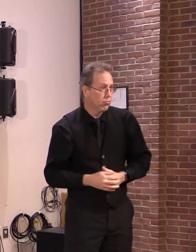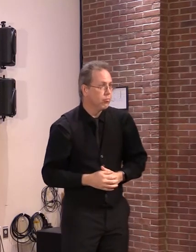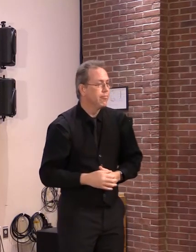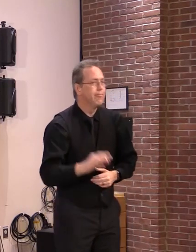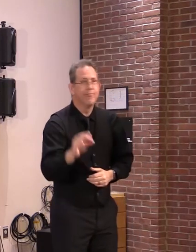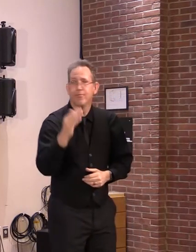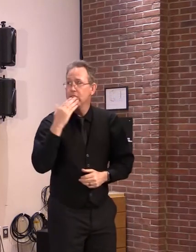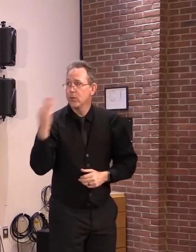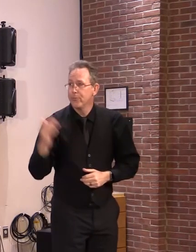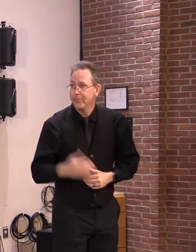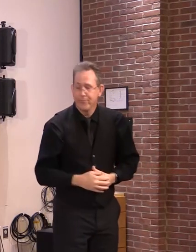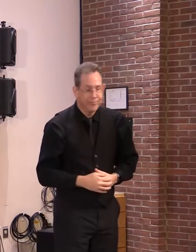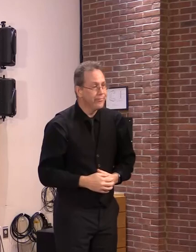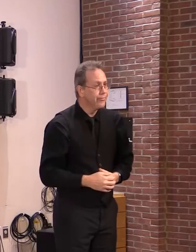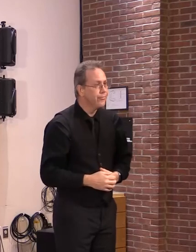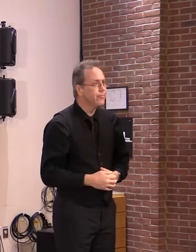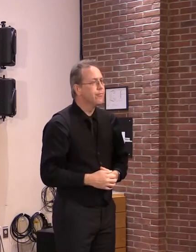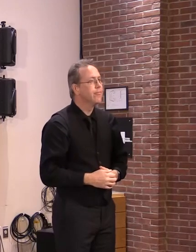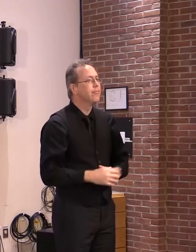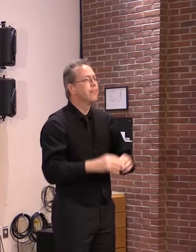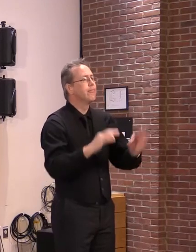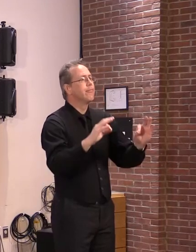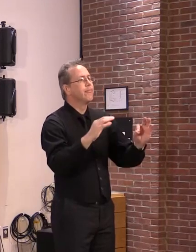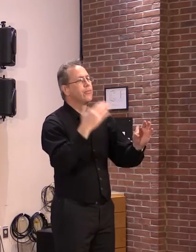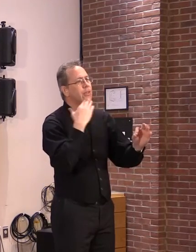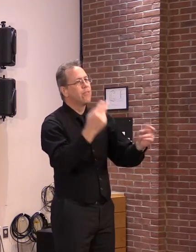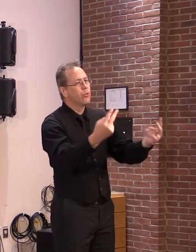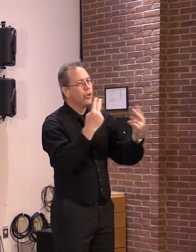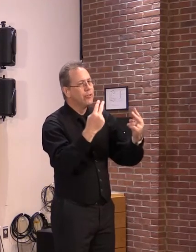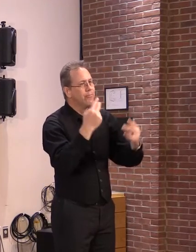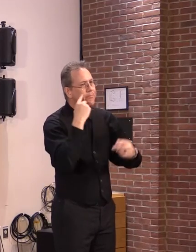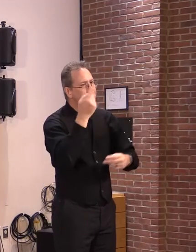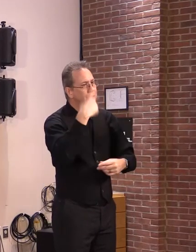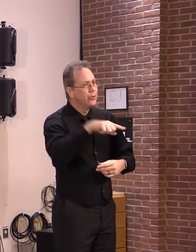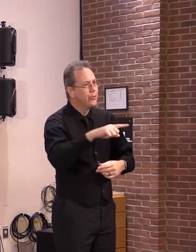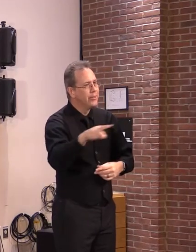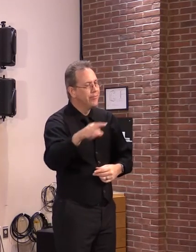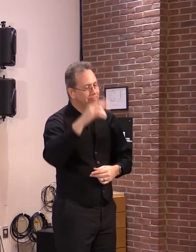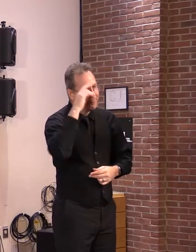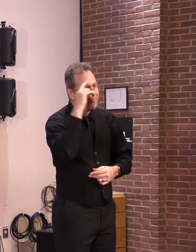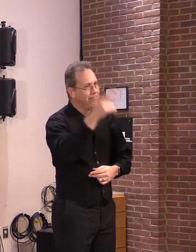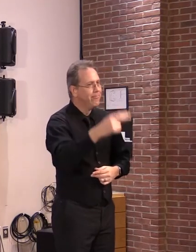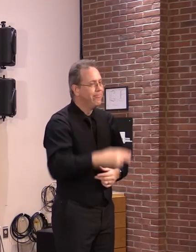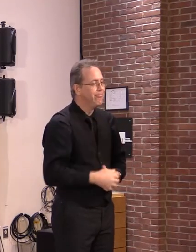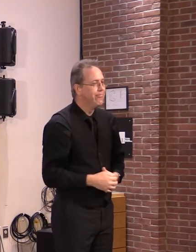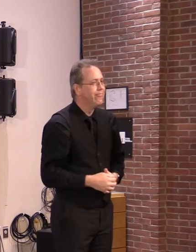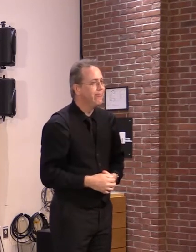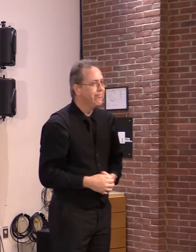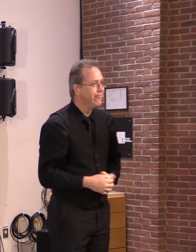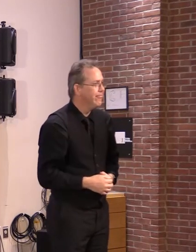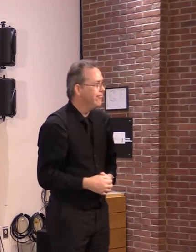Thanks. That's it. All right. Thank you all very much. We'll see you again next week. you.